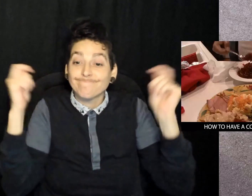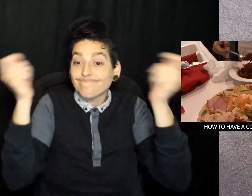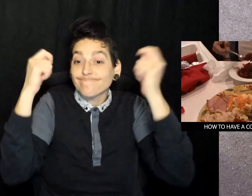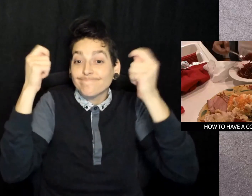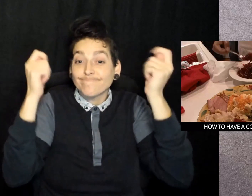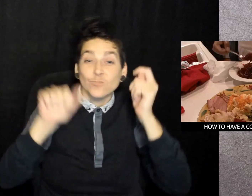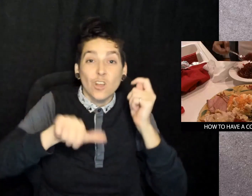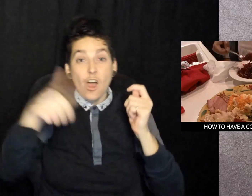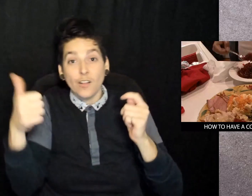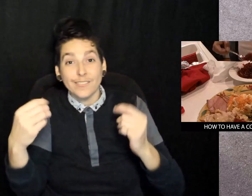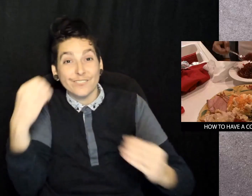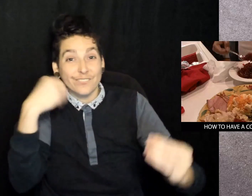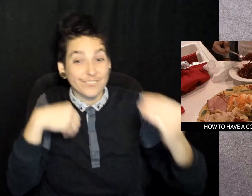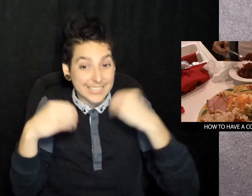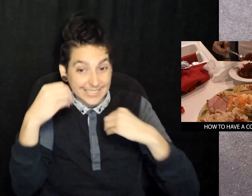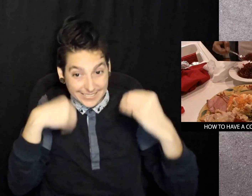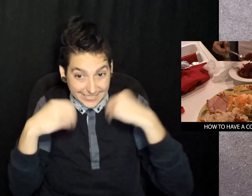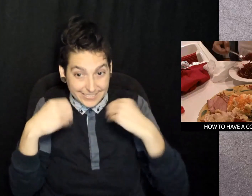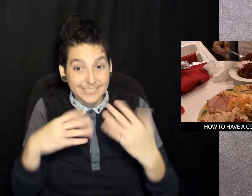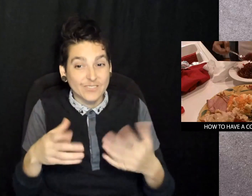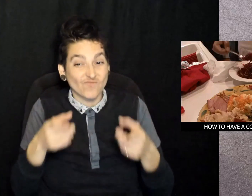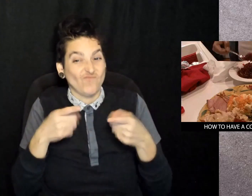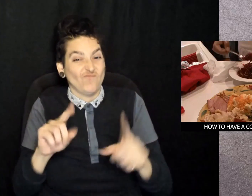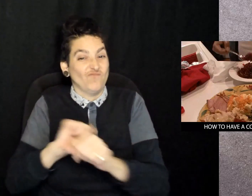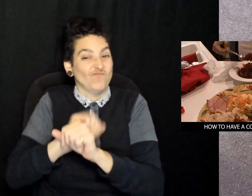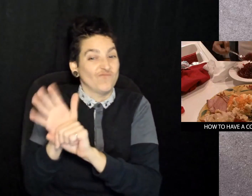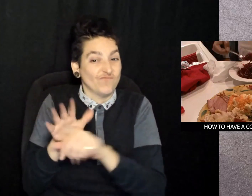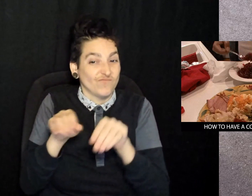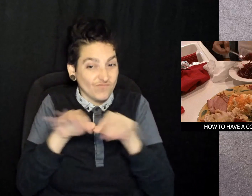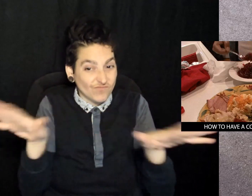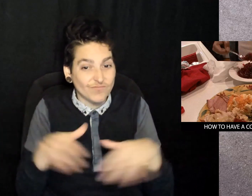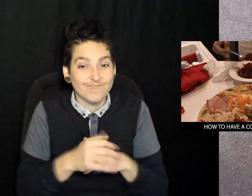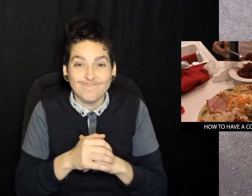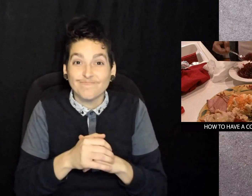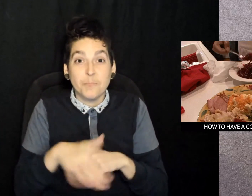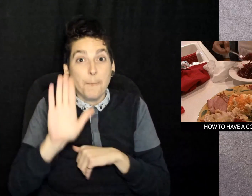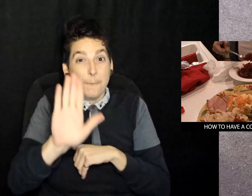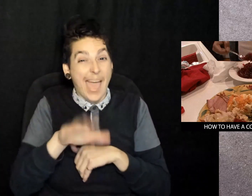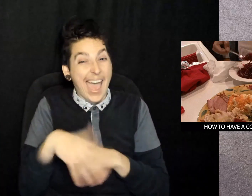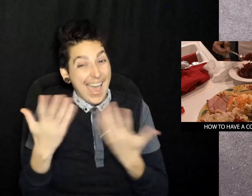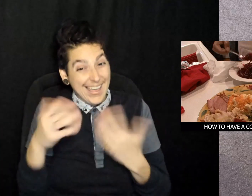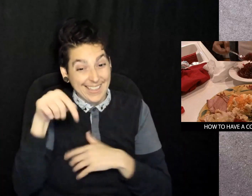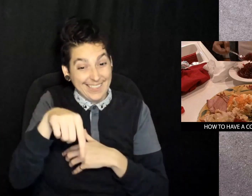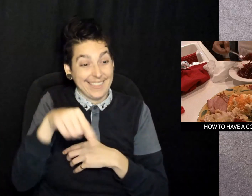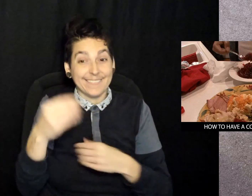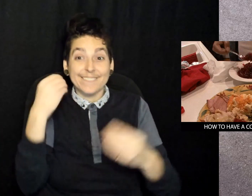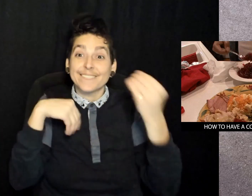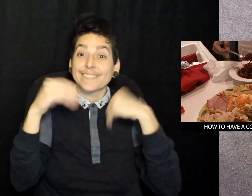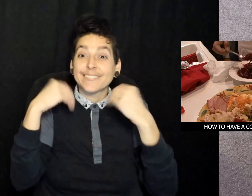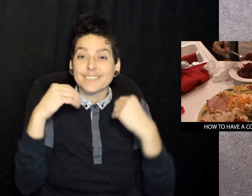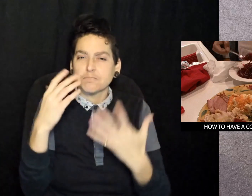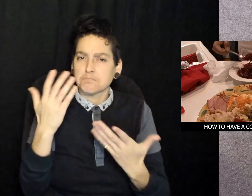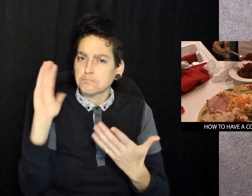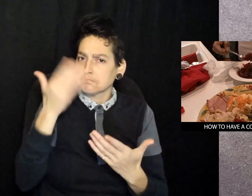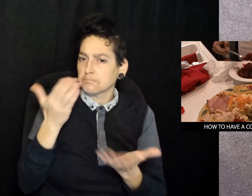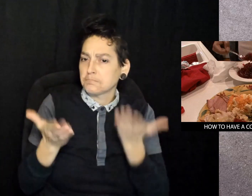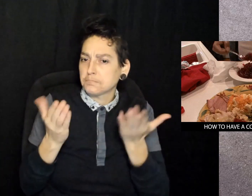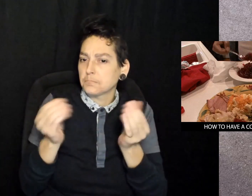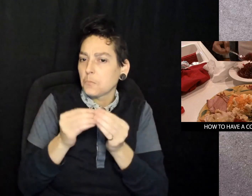Here we are getting ready to celebrate another Thanksgiving during a COVID-19 pandemic. But this Thanksgiving may